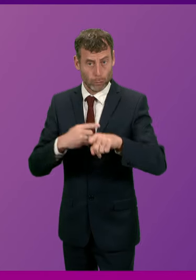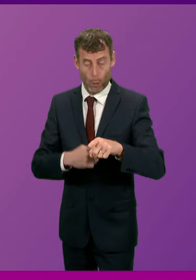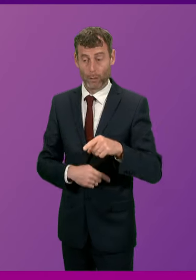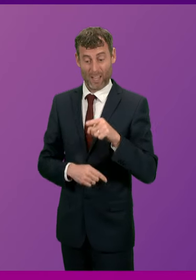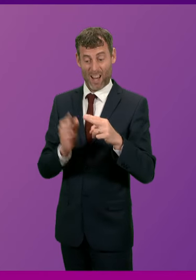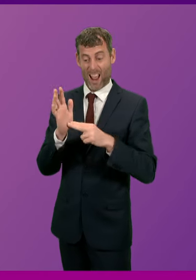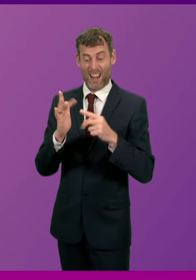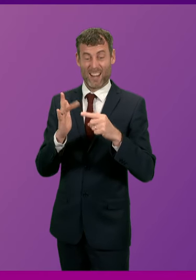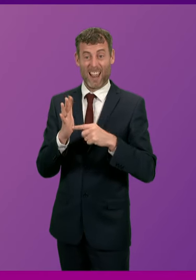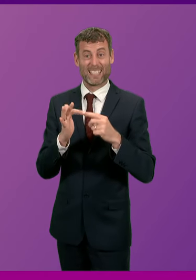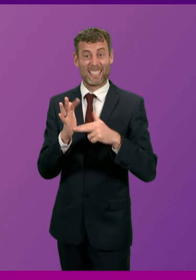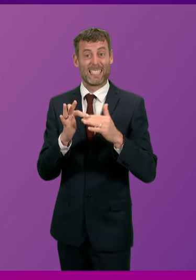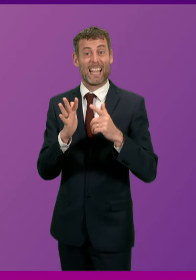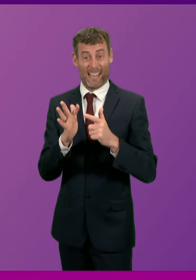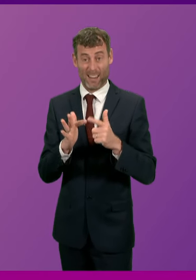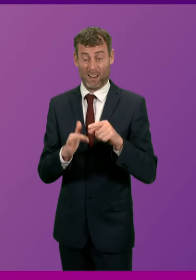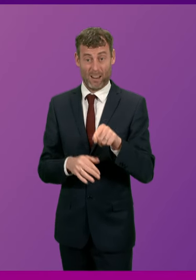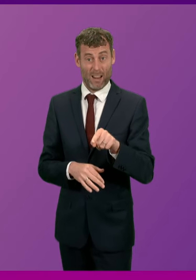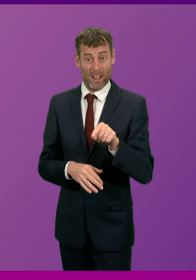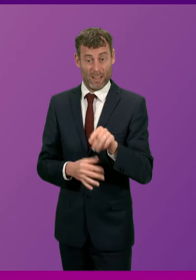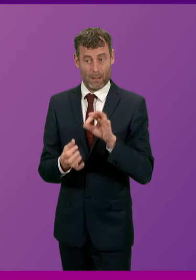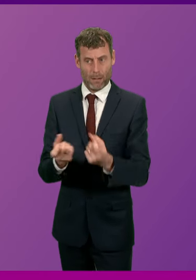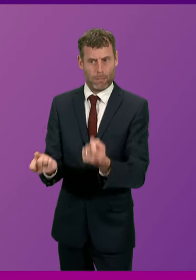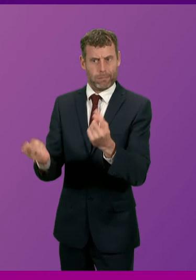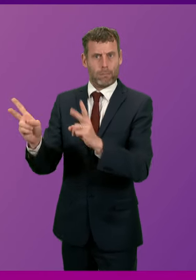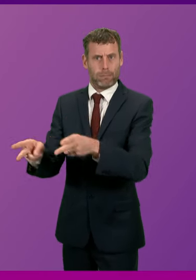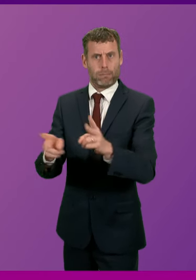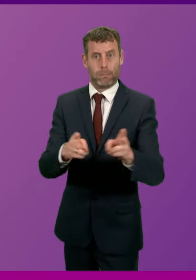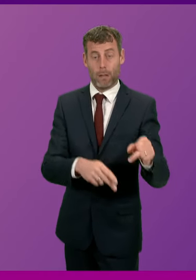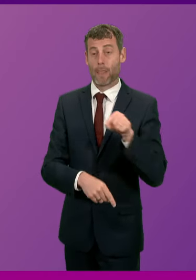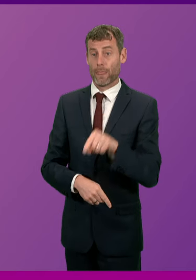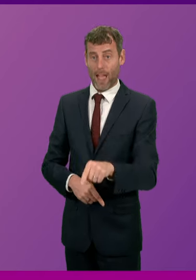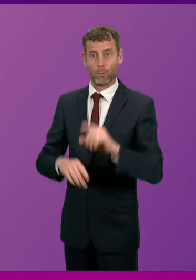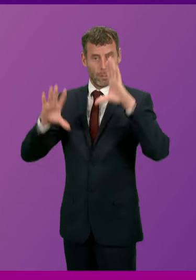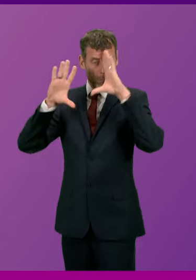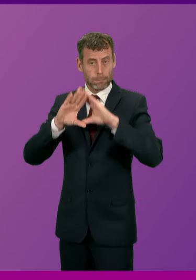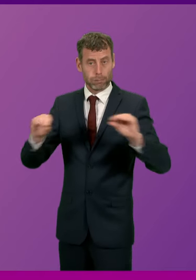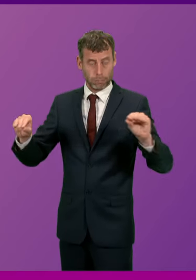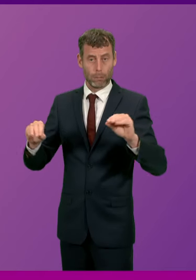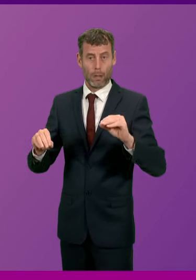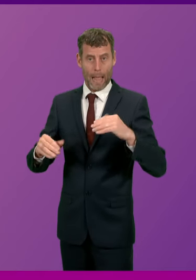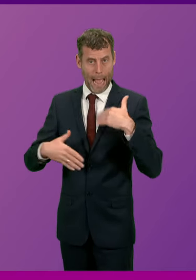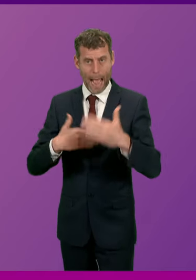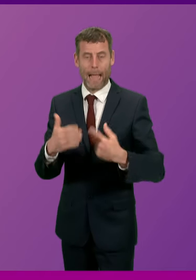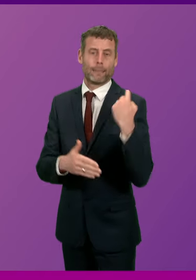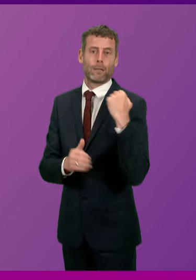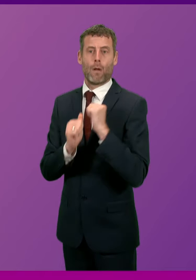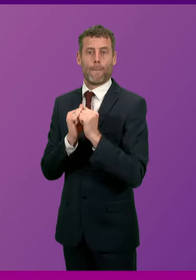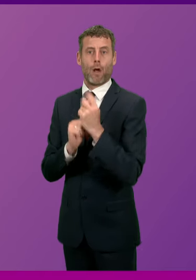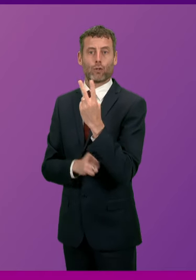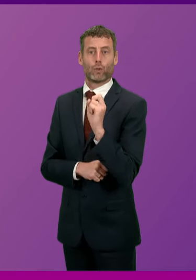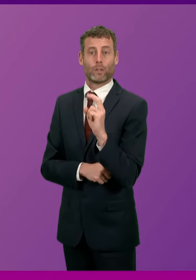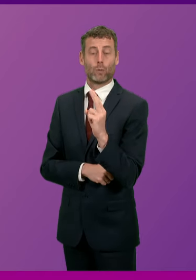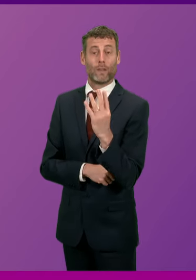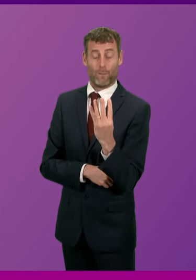nitazines. That alert was last updated in March 2024. The Scottish Drugs Forum launched a public campaign in December